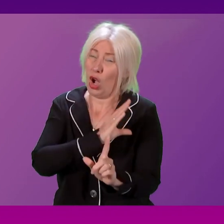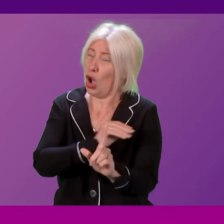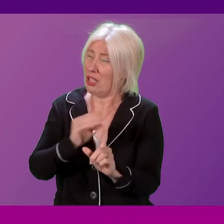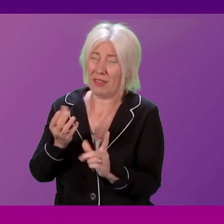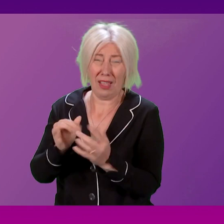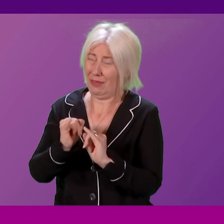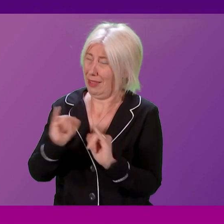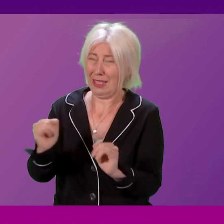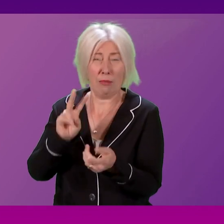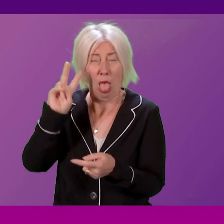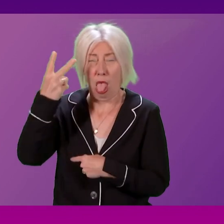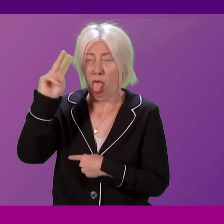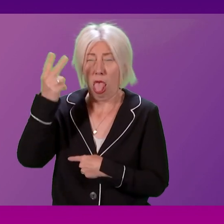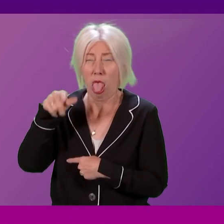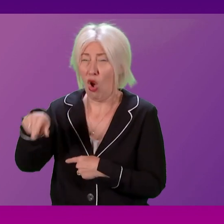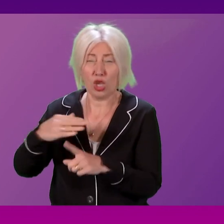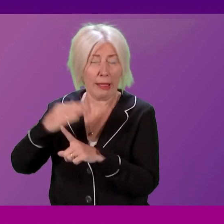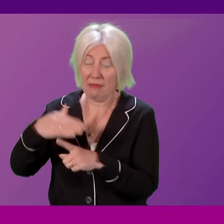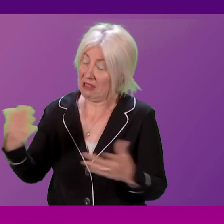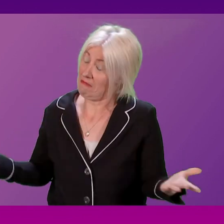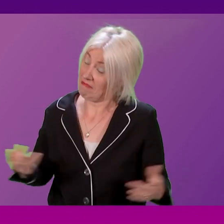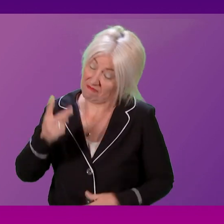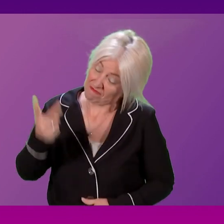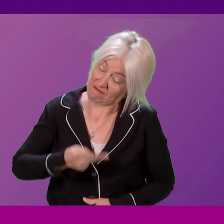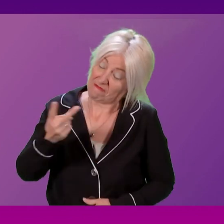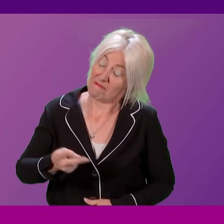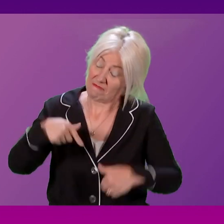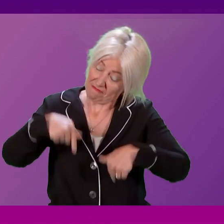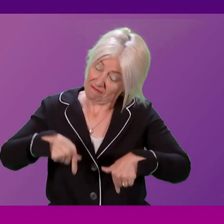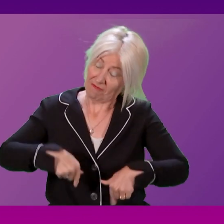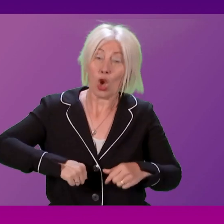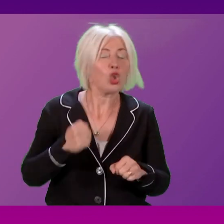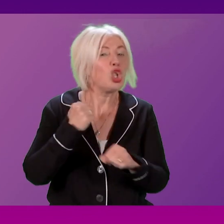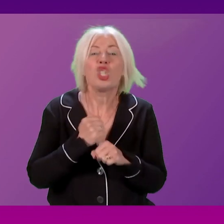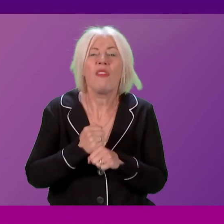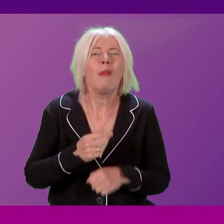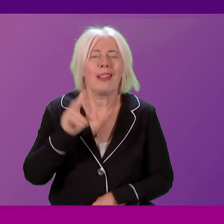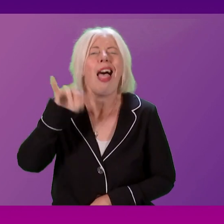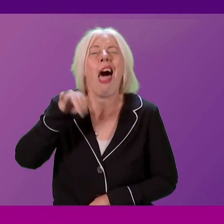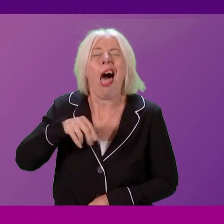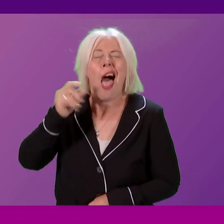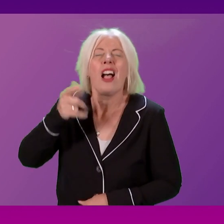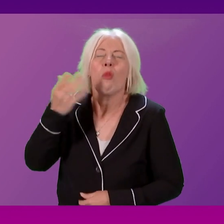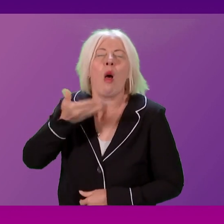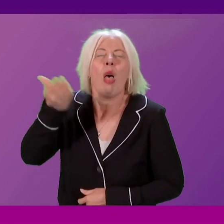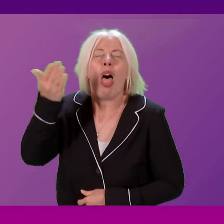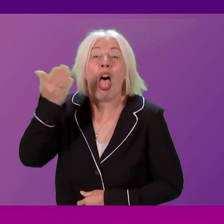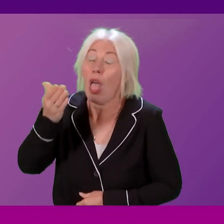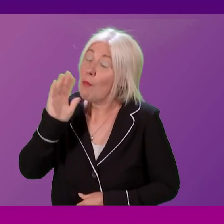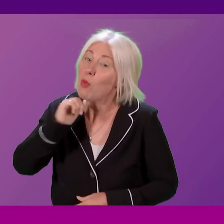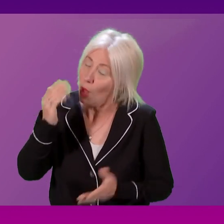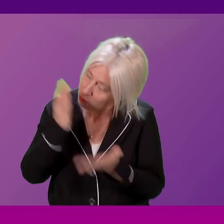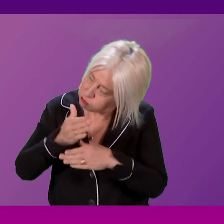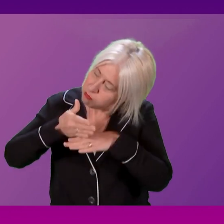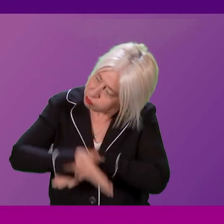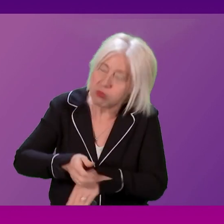Officer. That time and time again, this Scottish Government doesn't just talk the talk, we're prepared to walk the walk. We